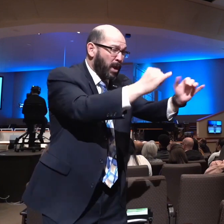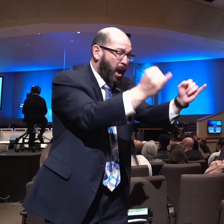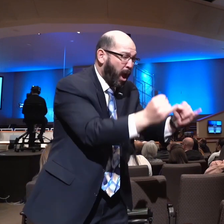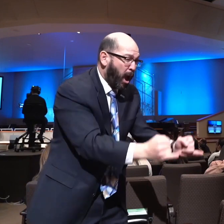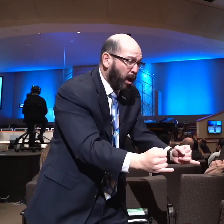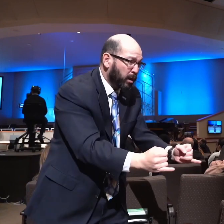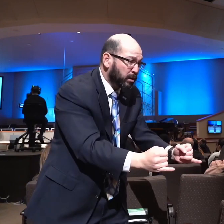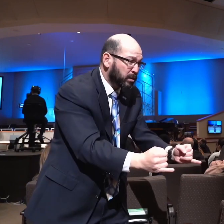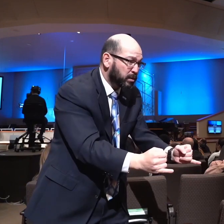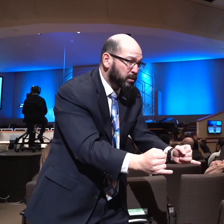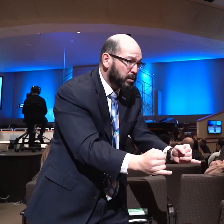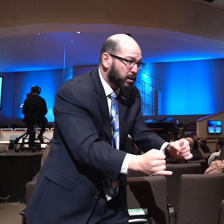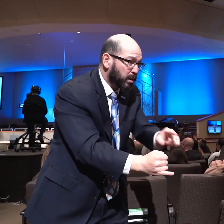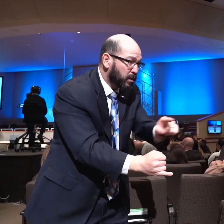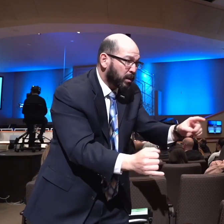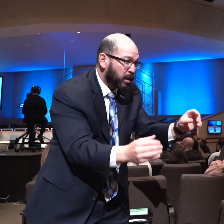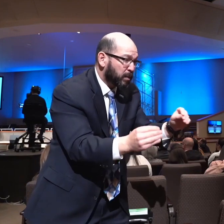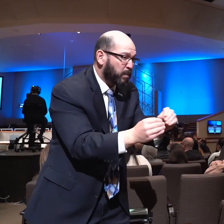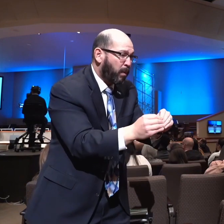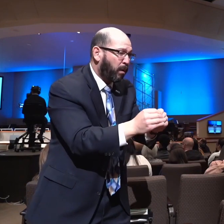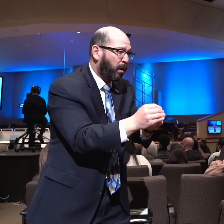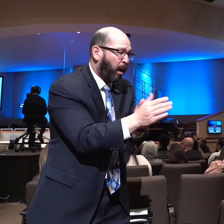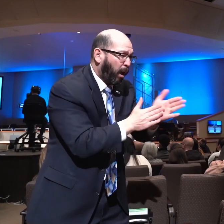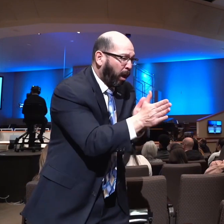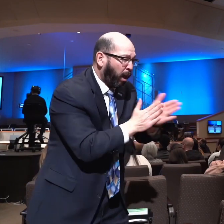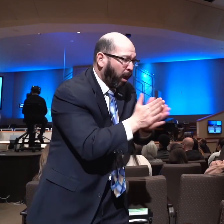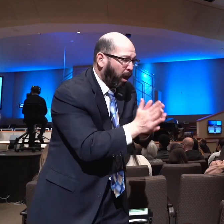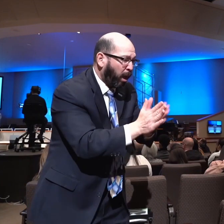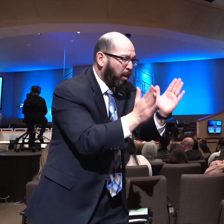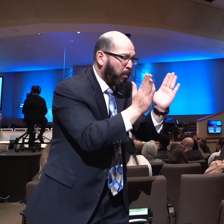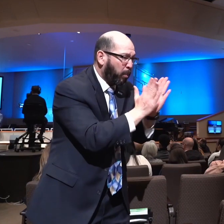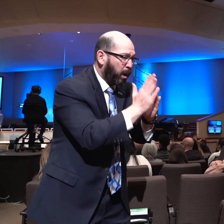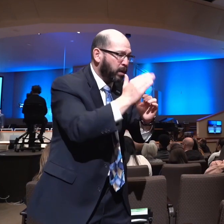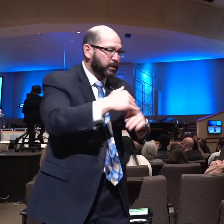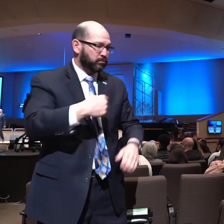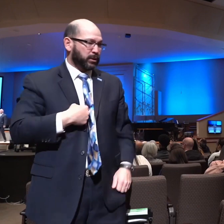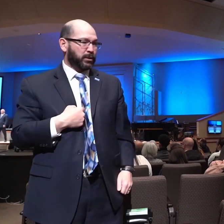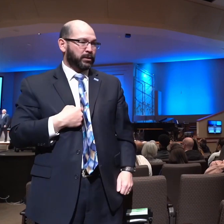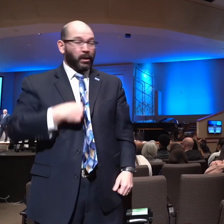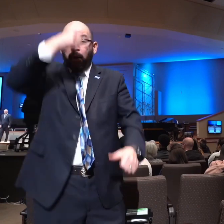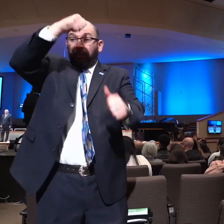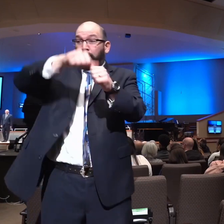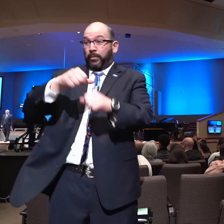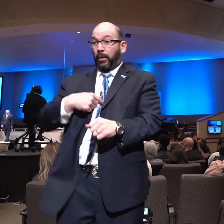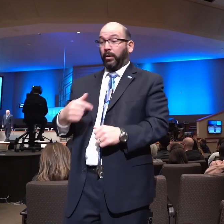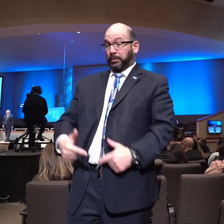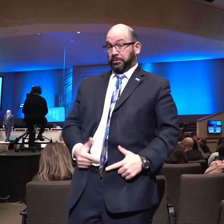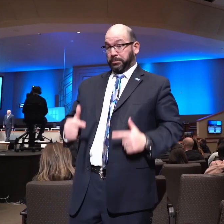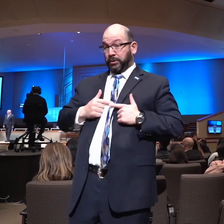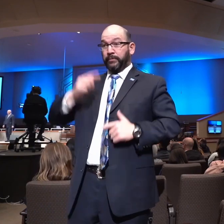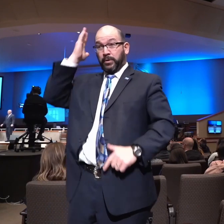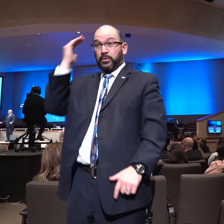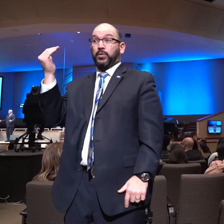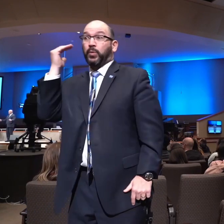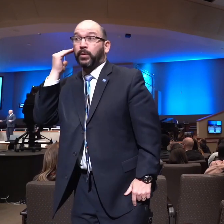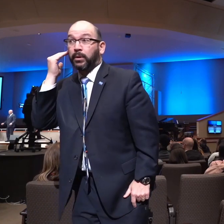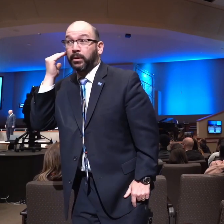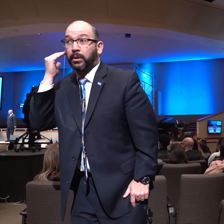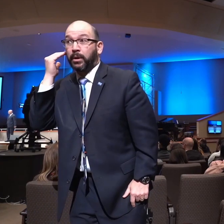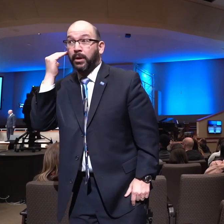than we do. I still remember so clearly living in Seoul, South Korea, and every morning at four o'clock